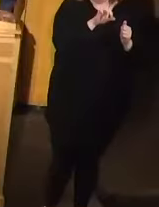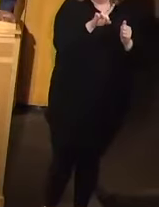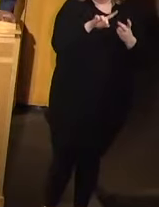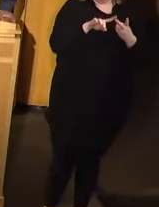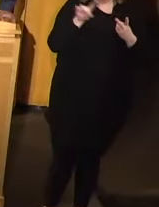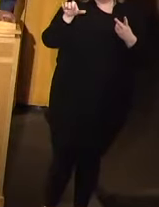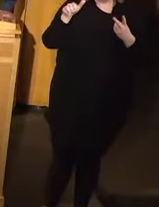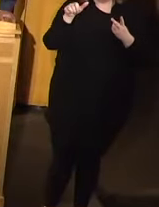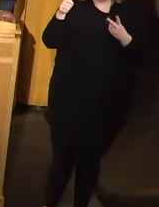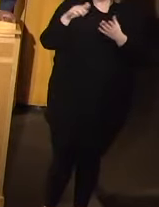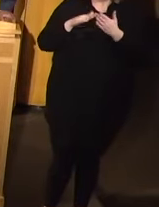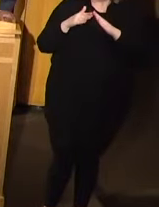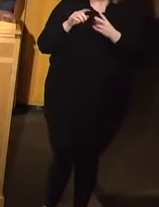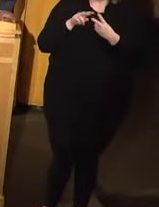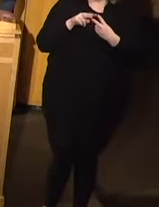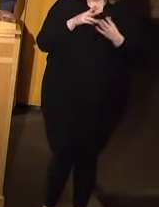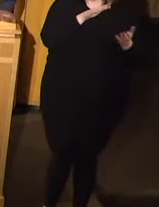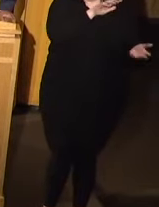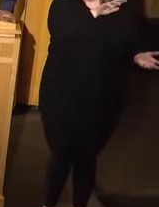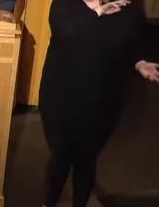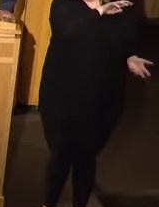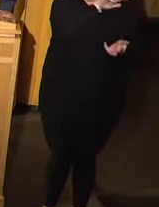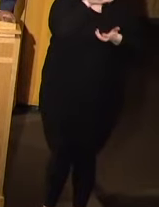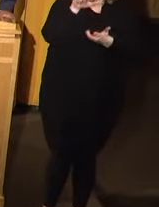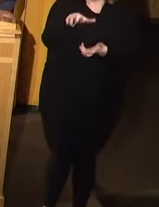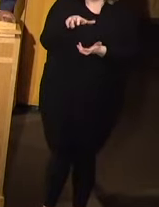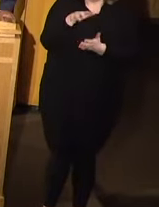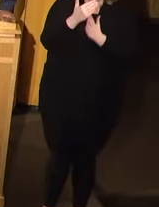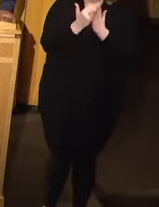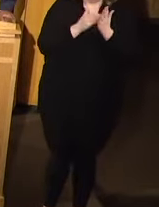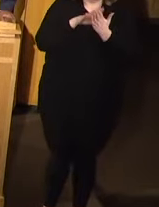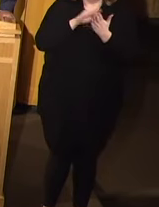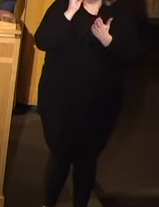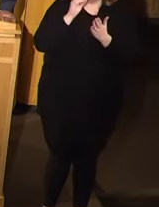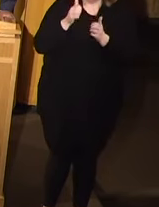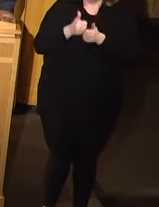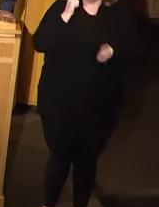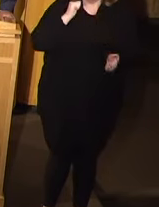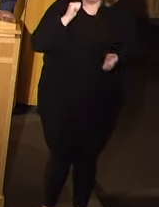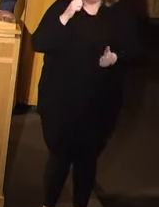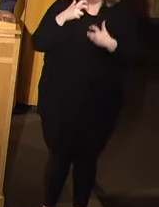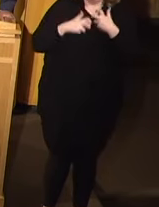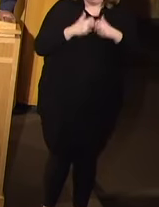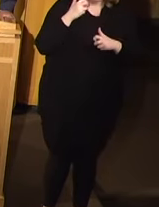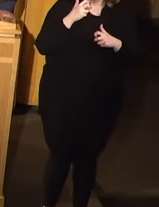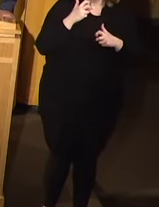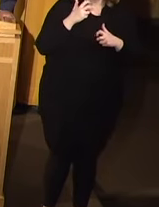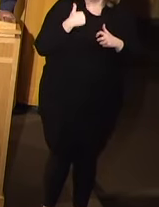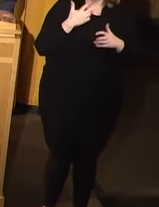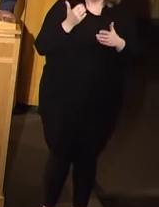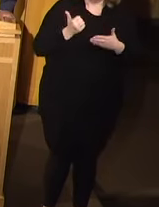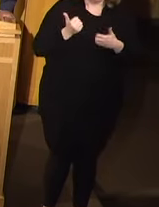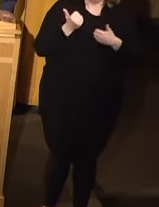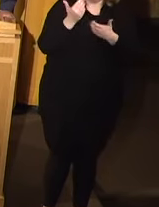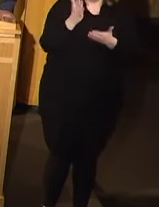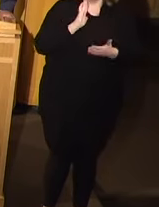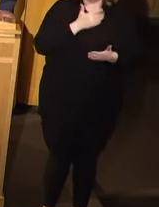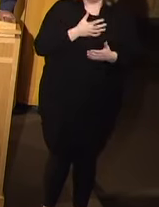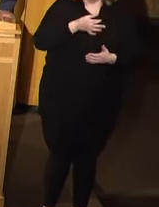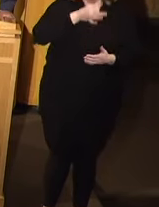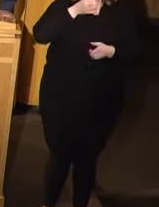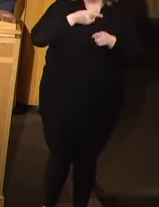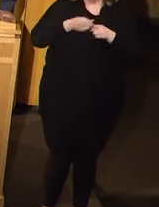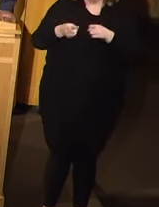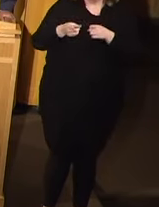cities, bring lessons learned to help avoid the pitfalls and to help offer our expertise and be a resource